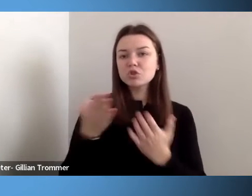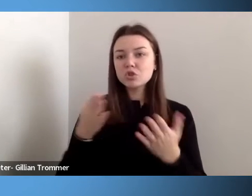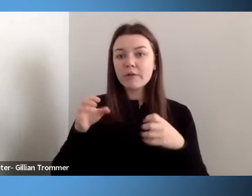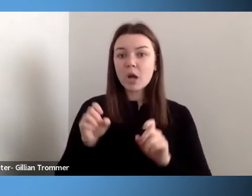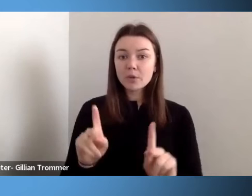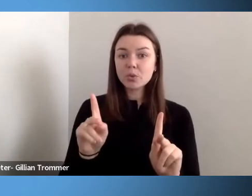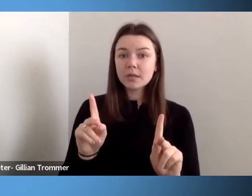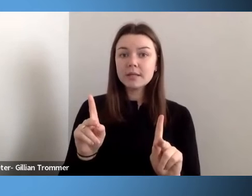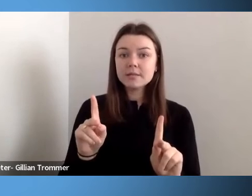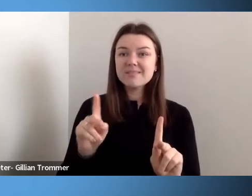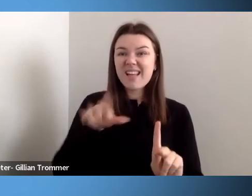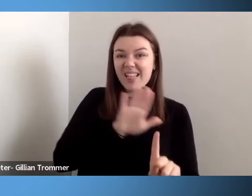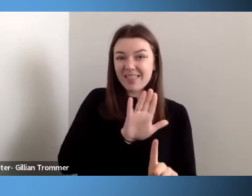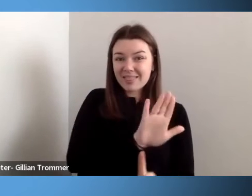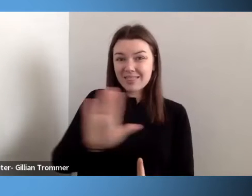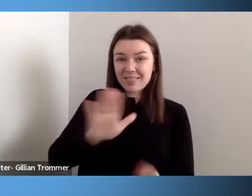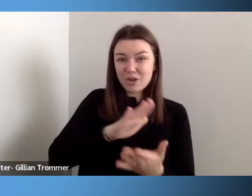their school of choice.